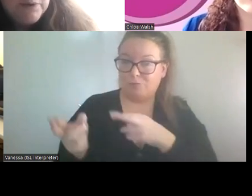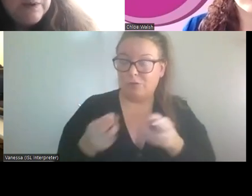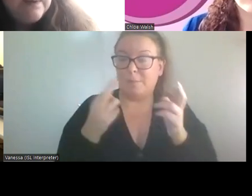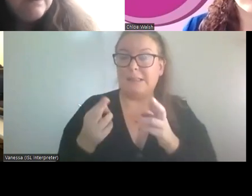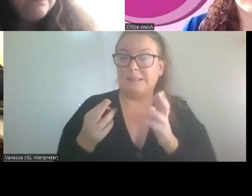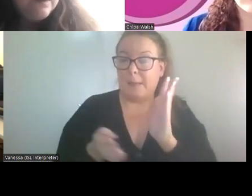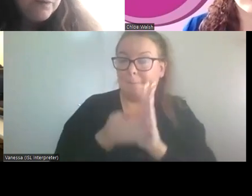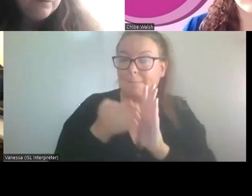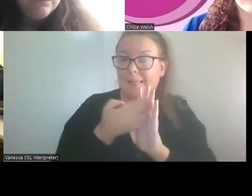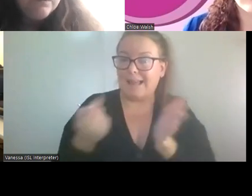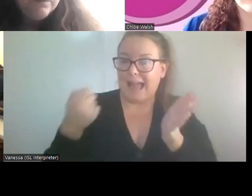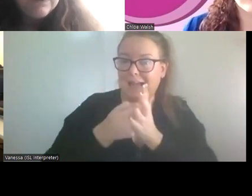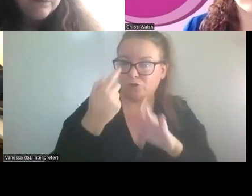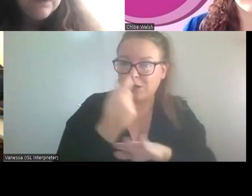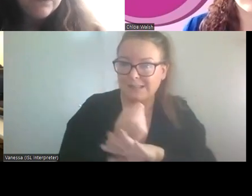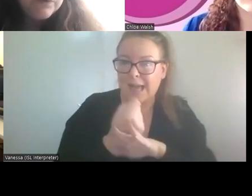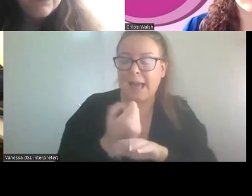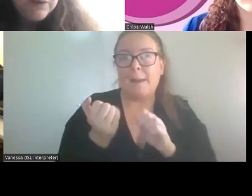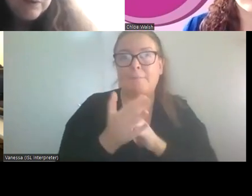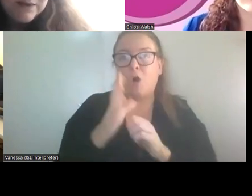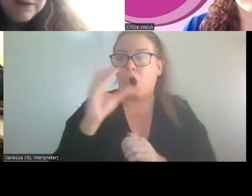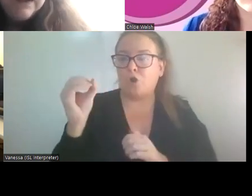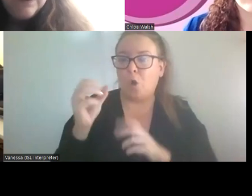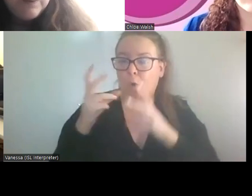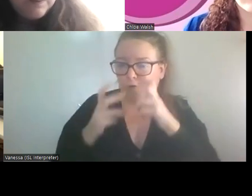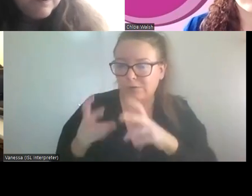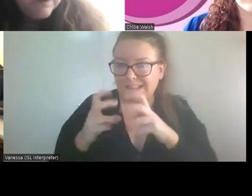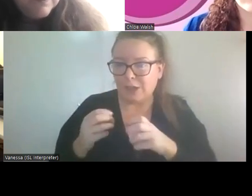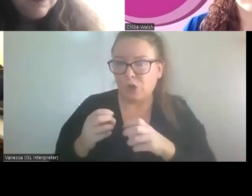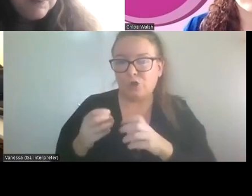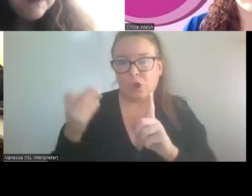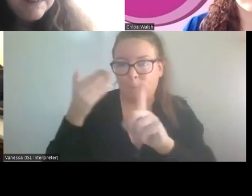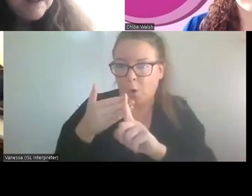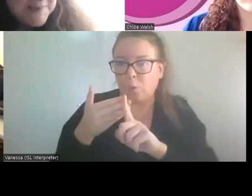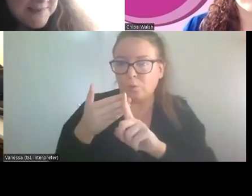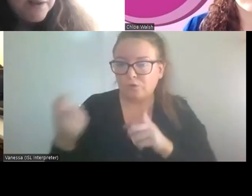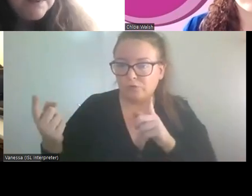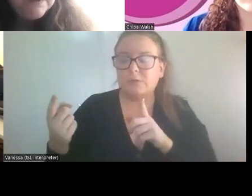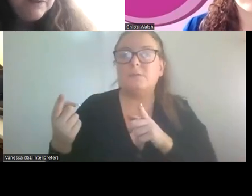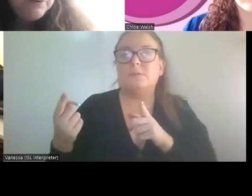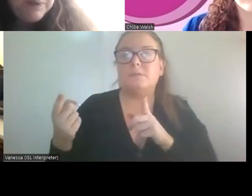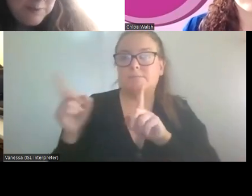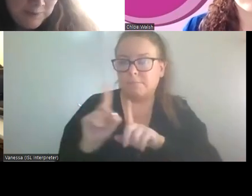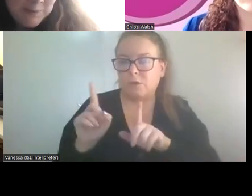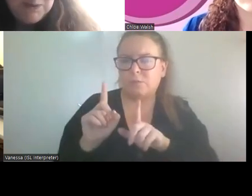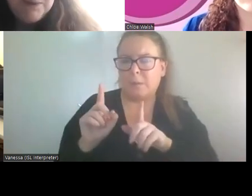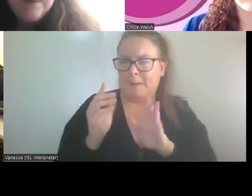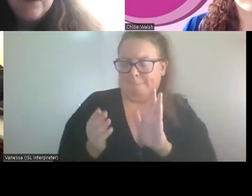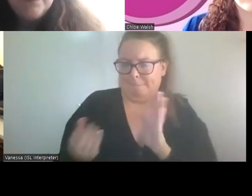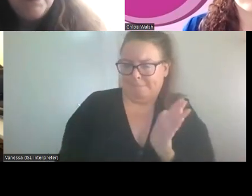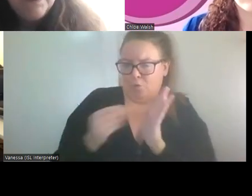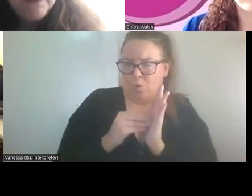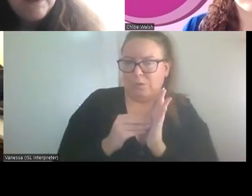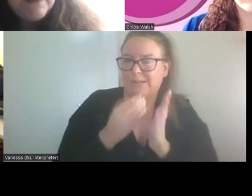-research approaches. And I suppose, as researchers, we know that, you know, build that in at the start, you know, you can make